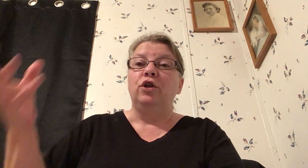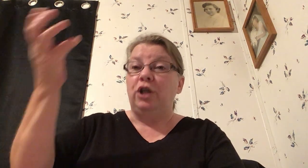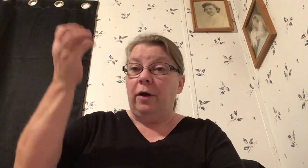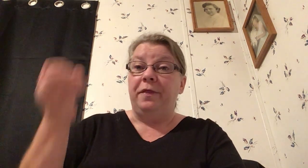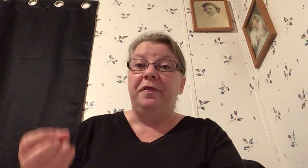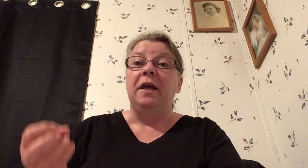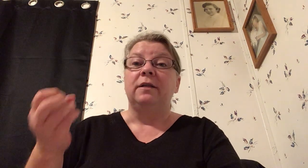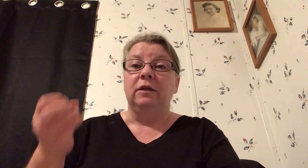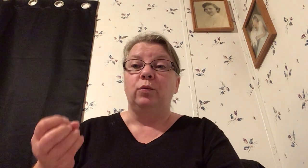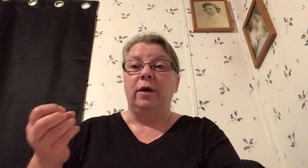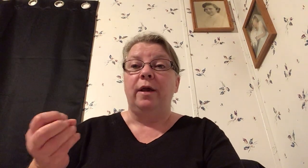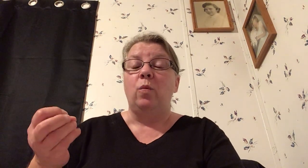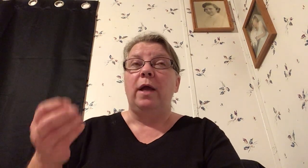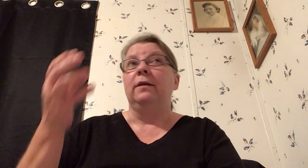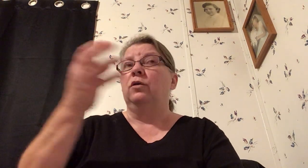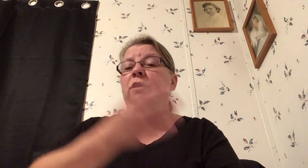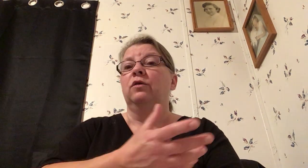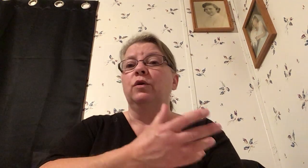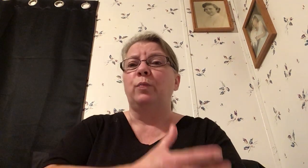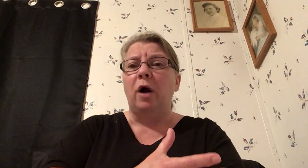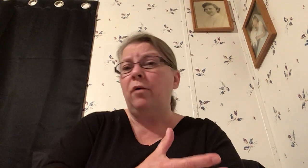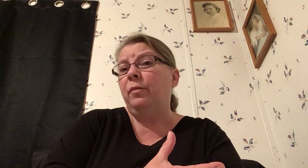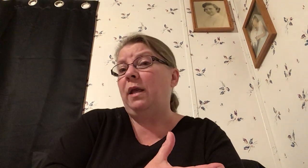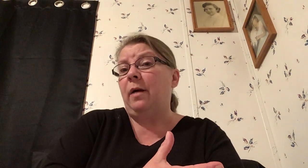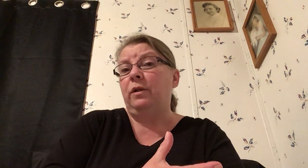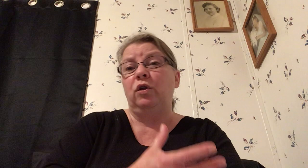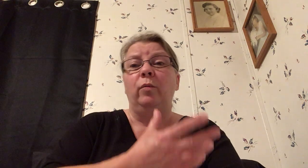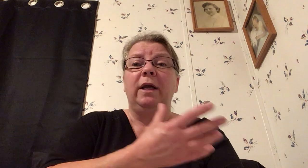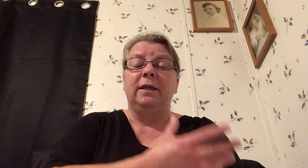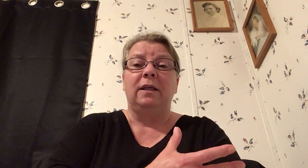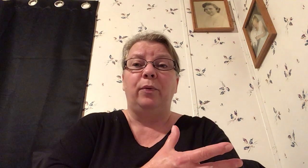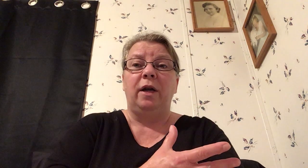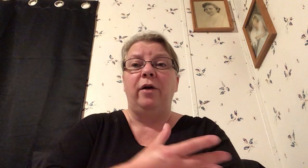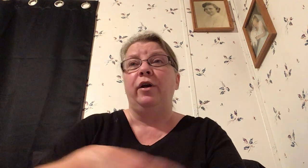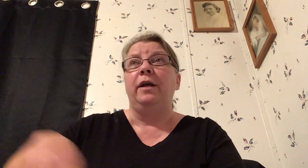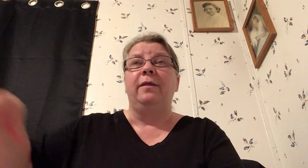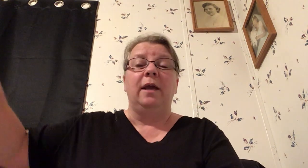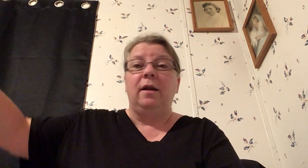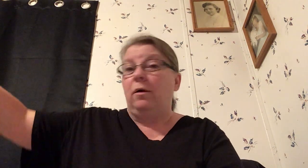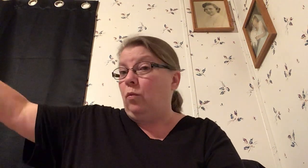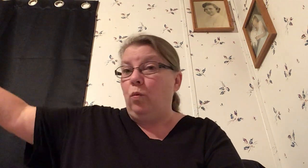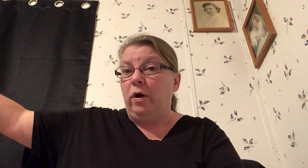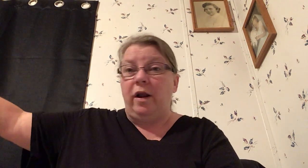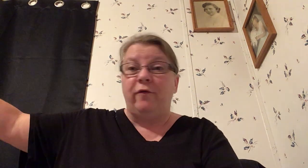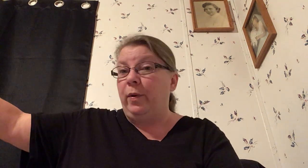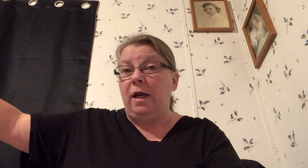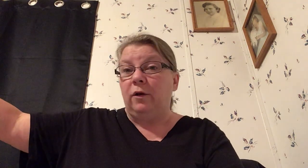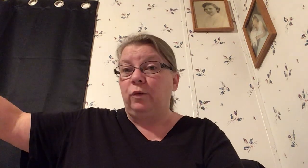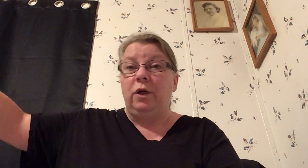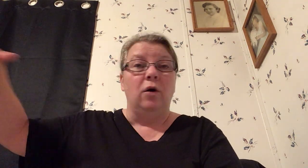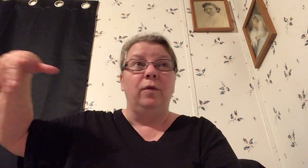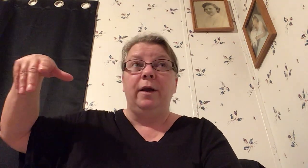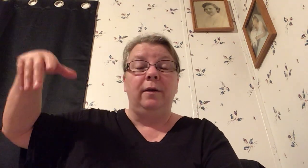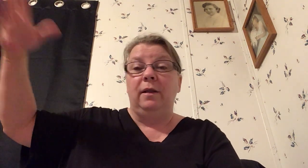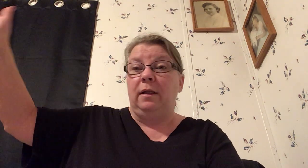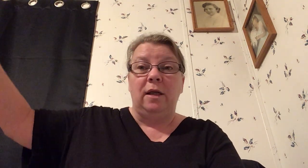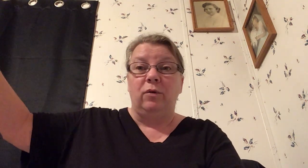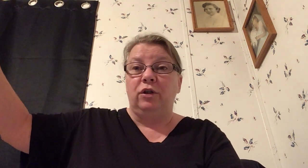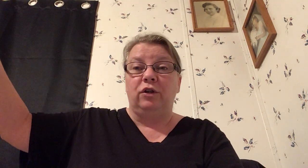to jail this is where they went so this was probably i'm assuming a separate area than where everybody else would go that that they were just